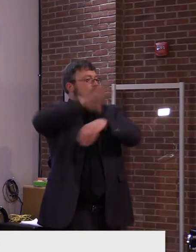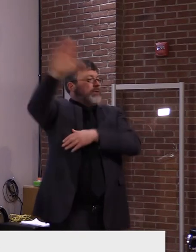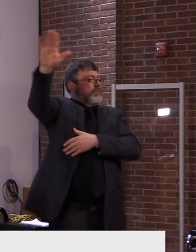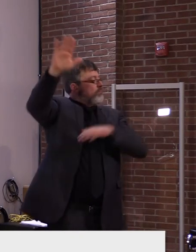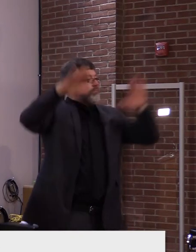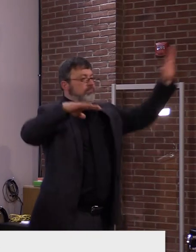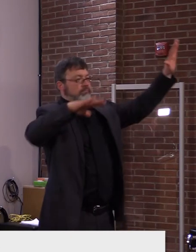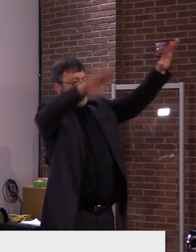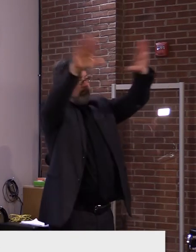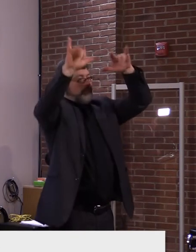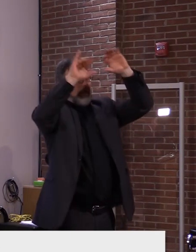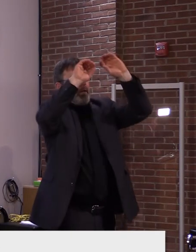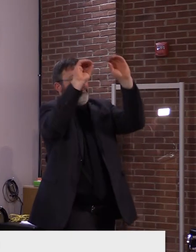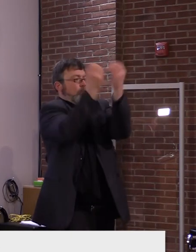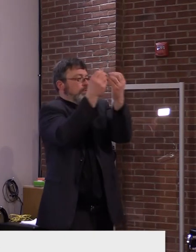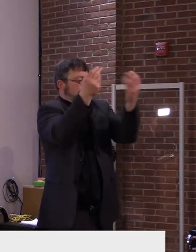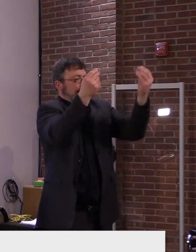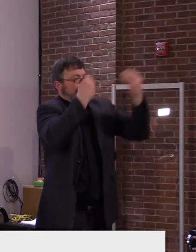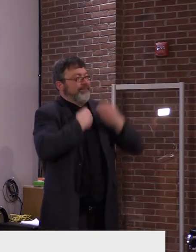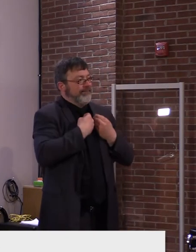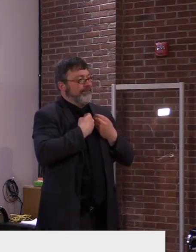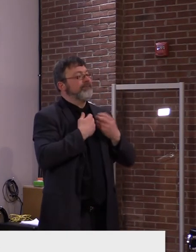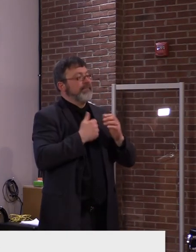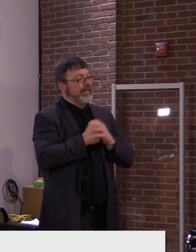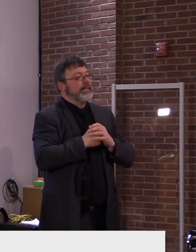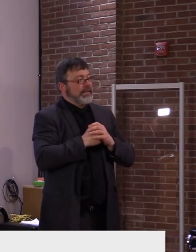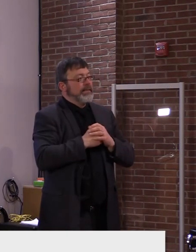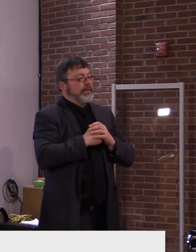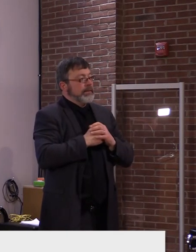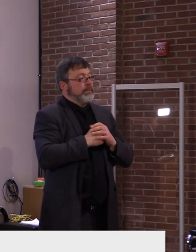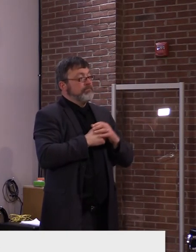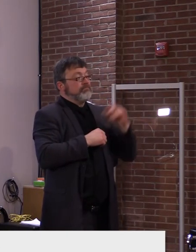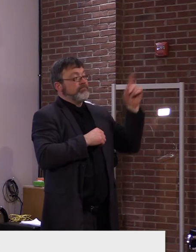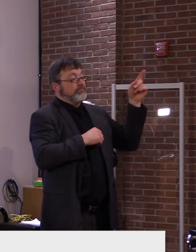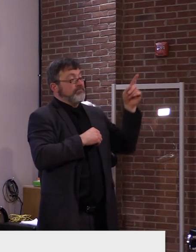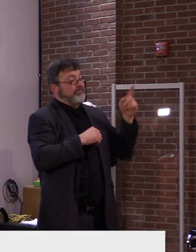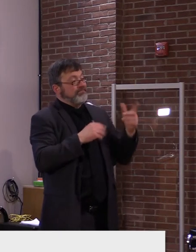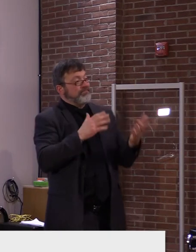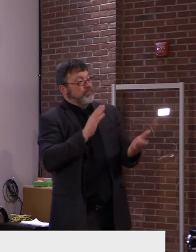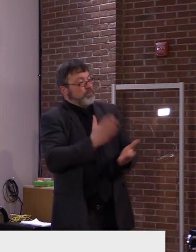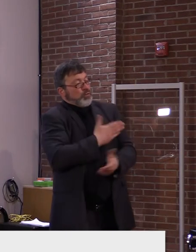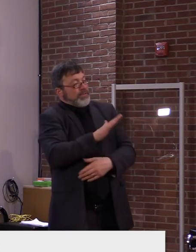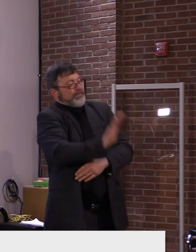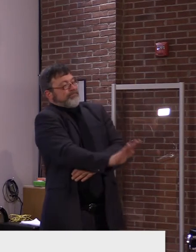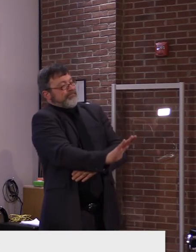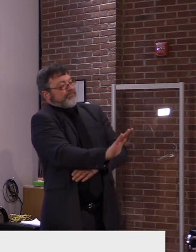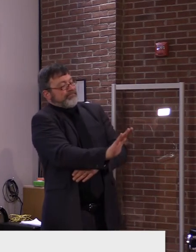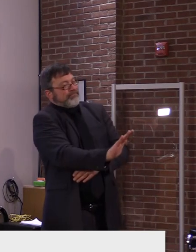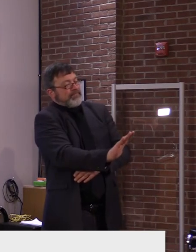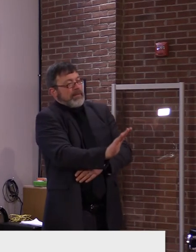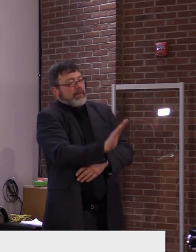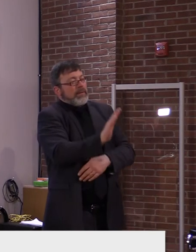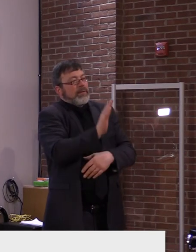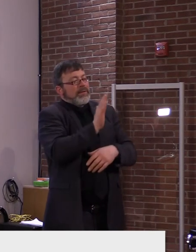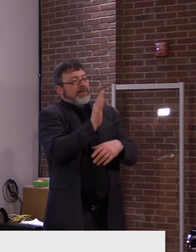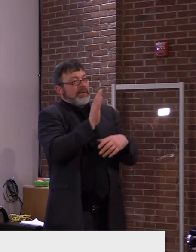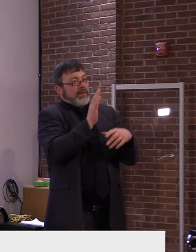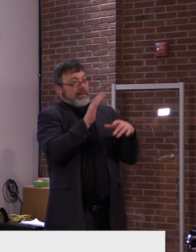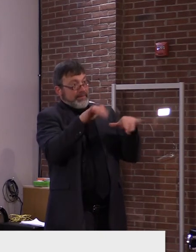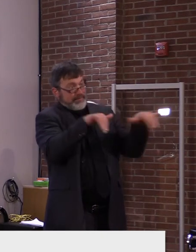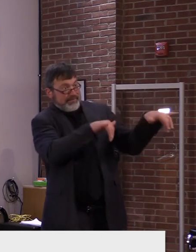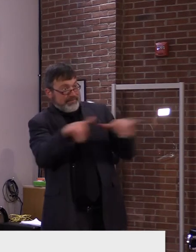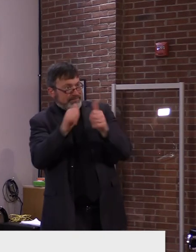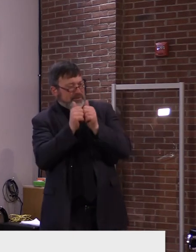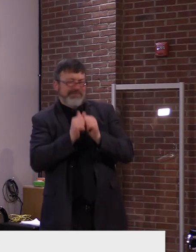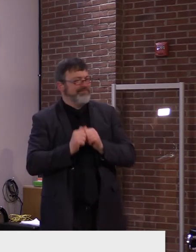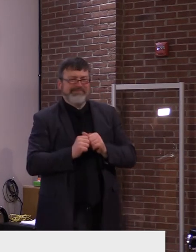there's quite a bit behind, um, looking at music as a discrete activity relative to sports and not to get too technical, but there's